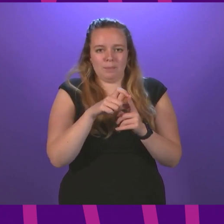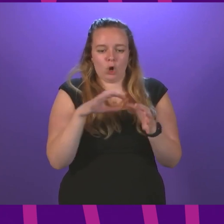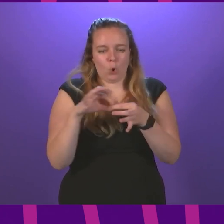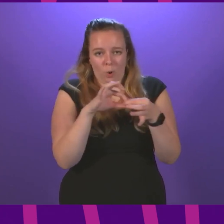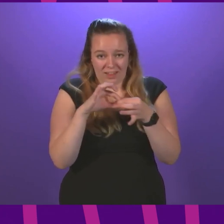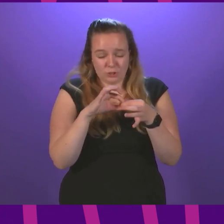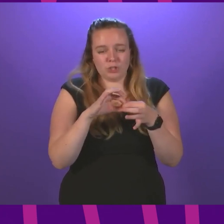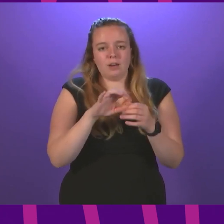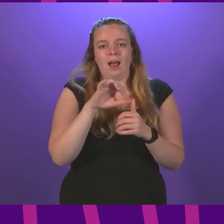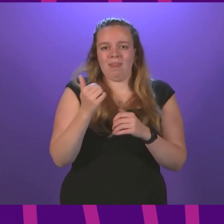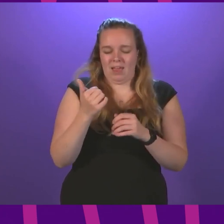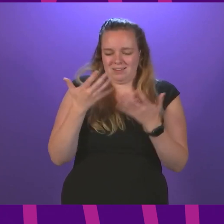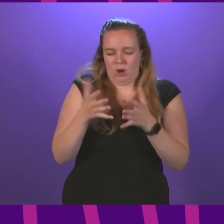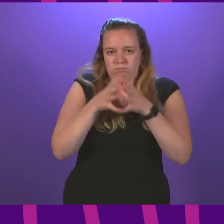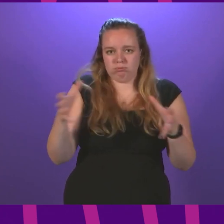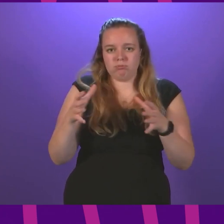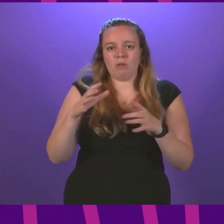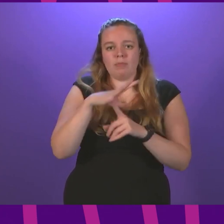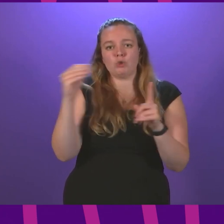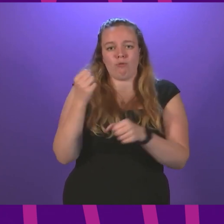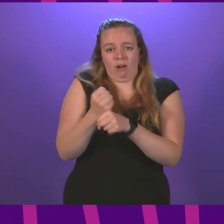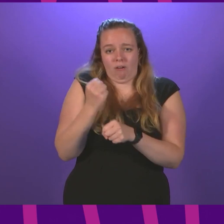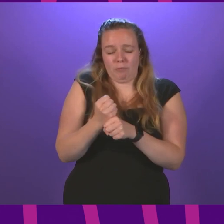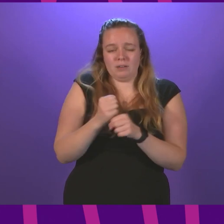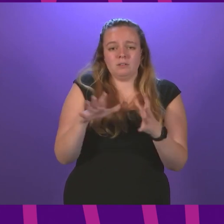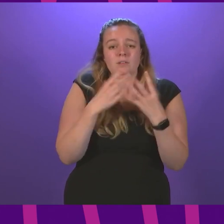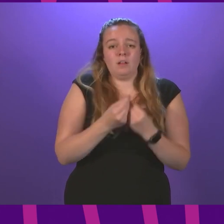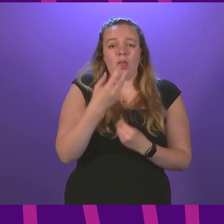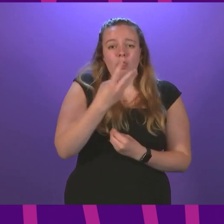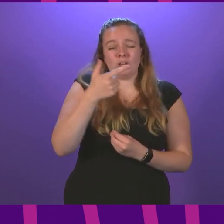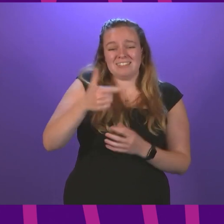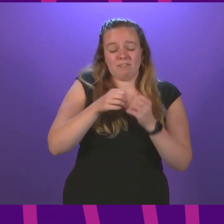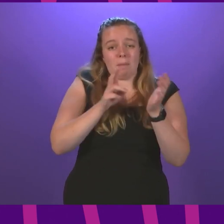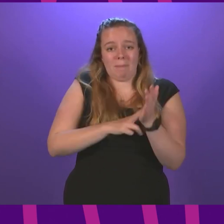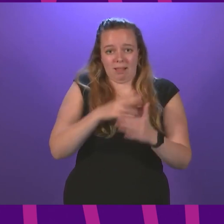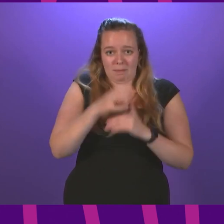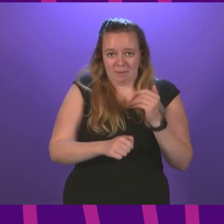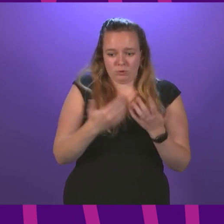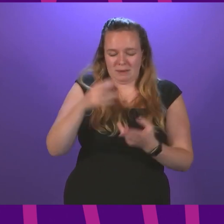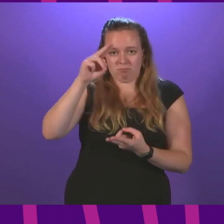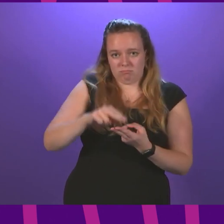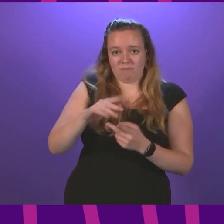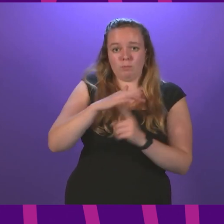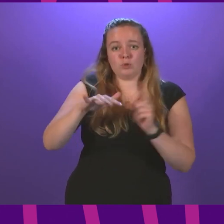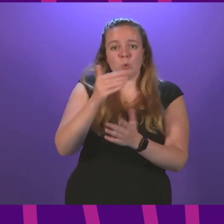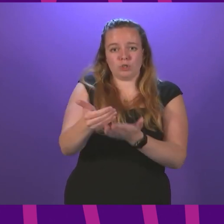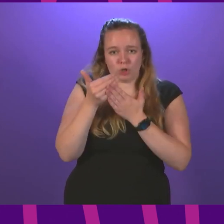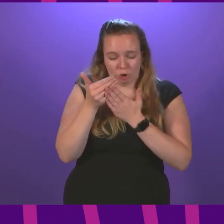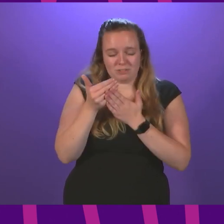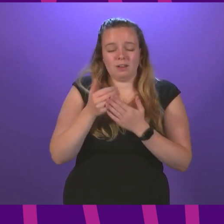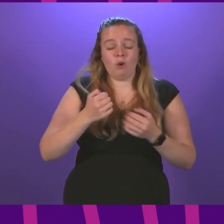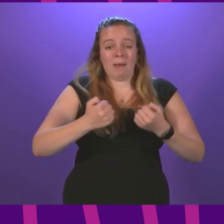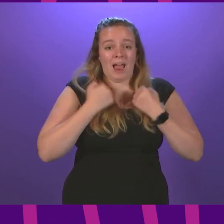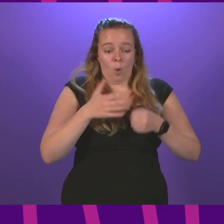by the majority Tory government. In all, 37 billion pounds has been removed from social security and by extension from our